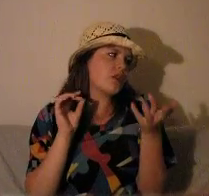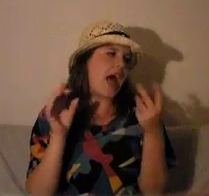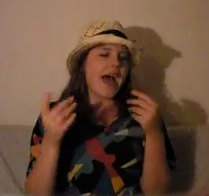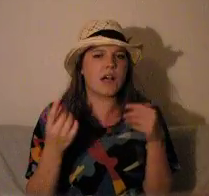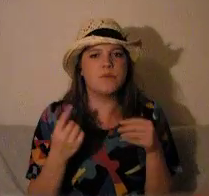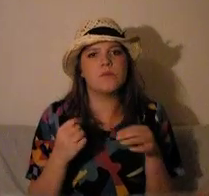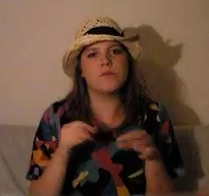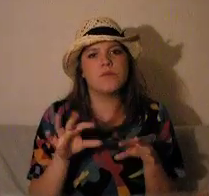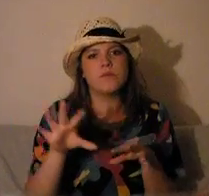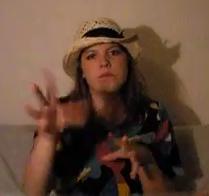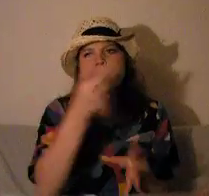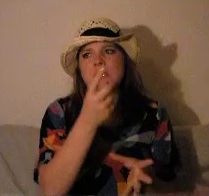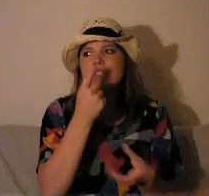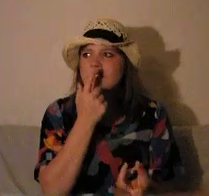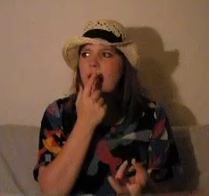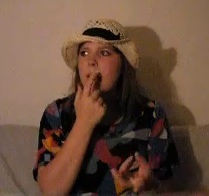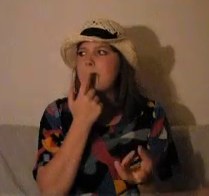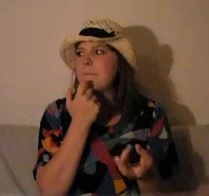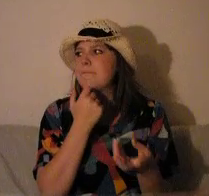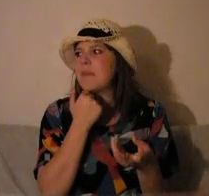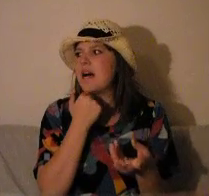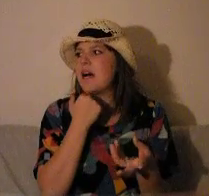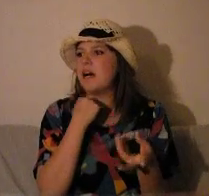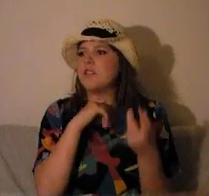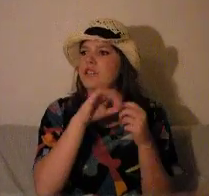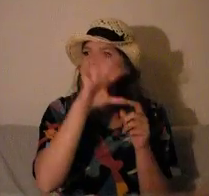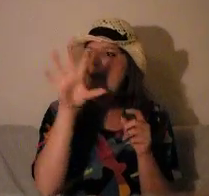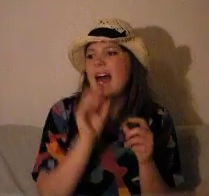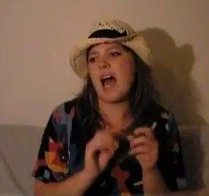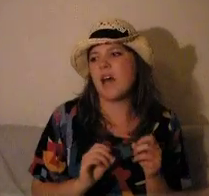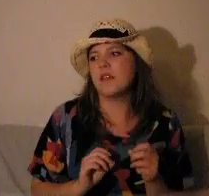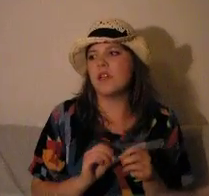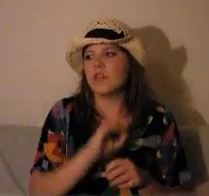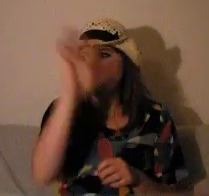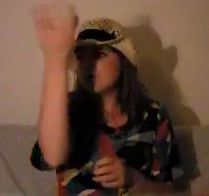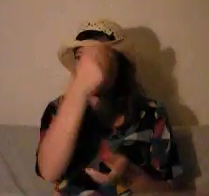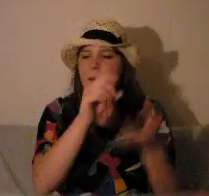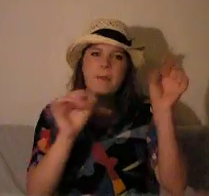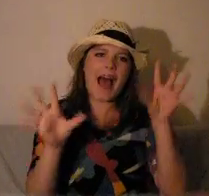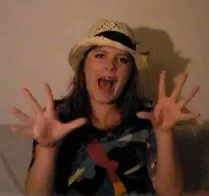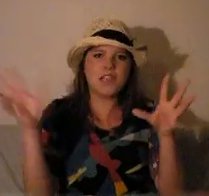in my life, and I think that is all, I am waiting for you, sexy boy.